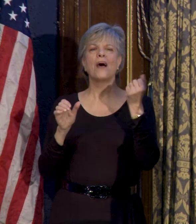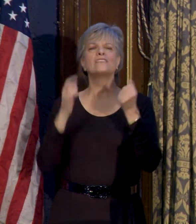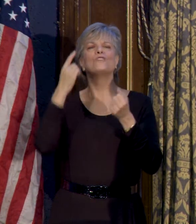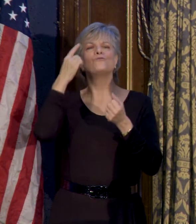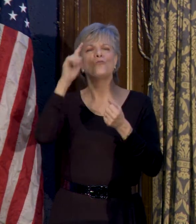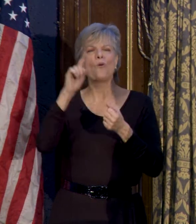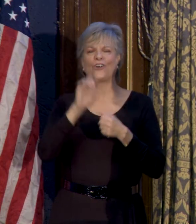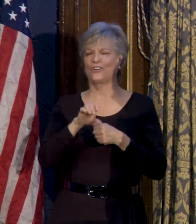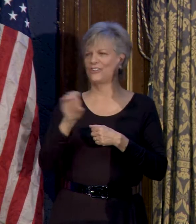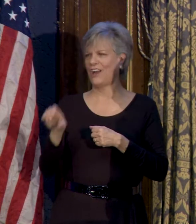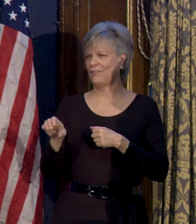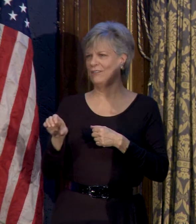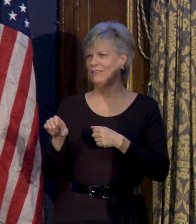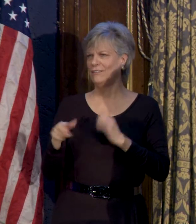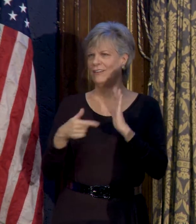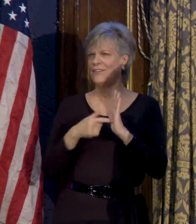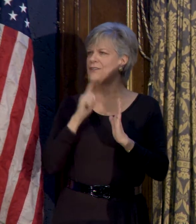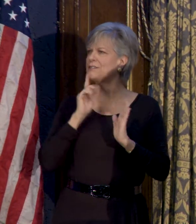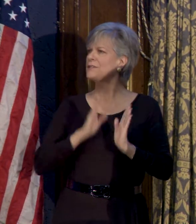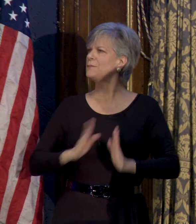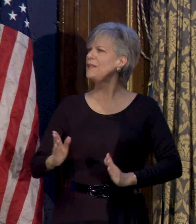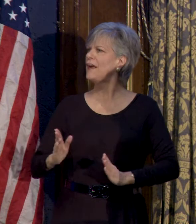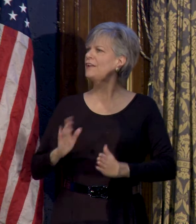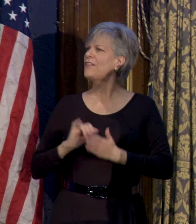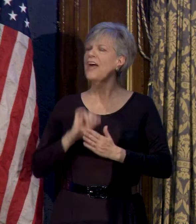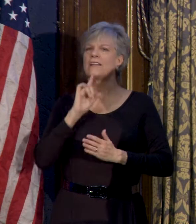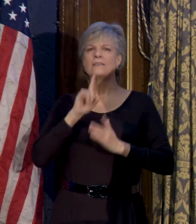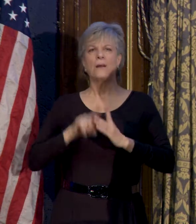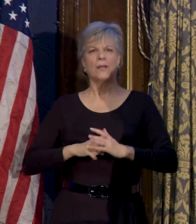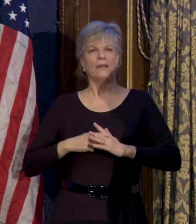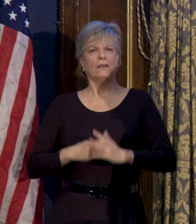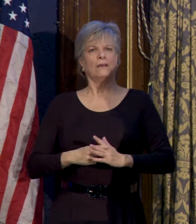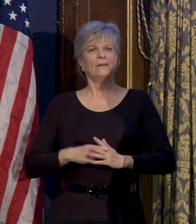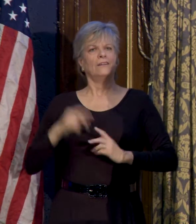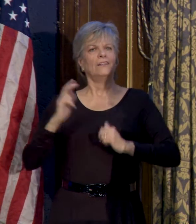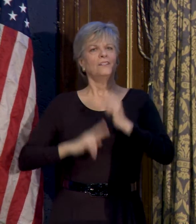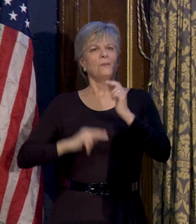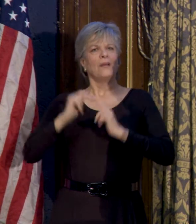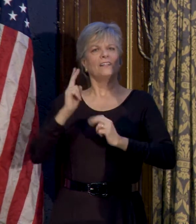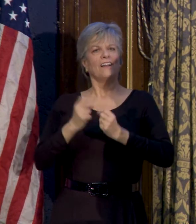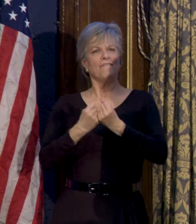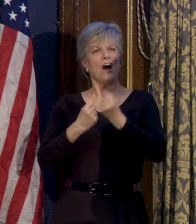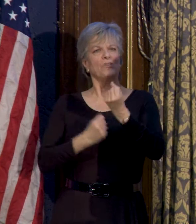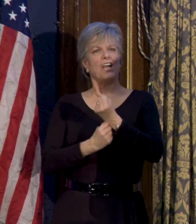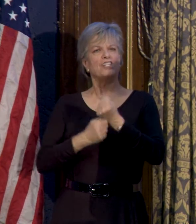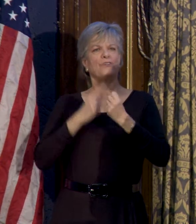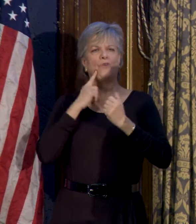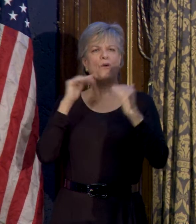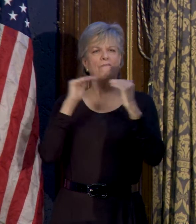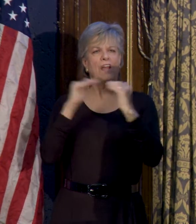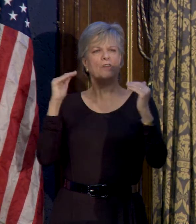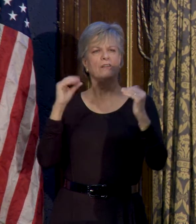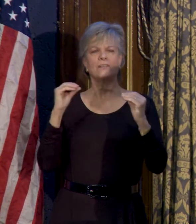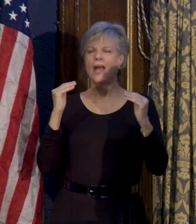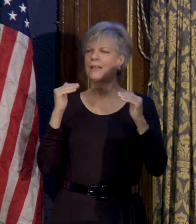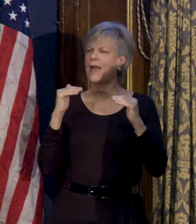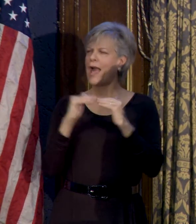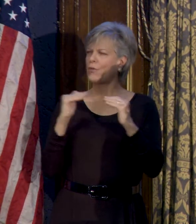County. This is a plan that is a beginning to building a foundation for fairness and equity.